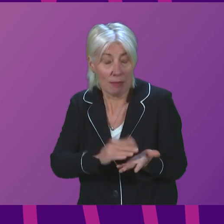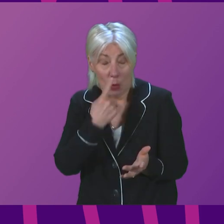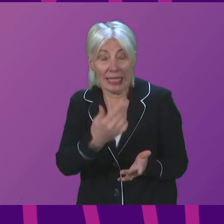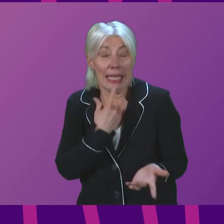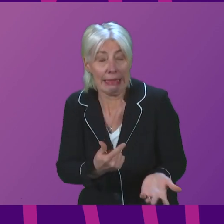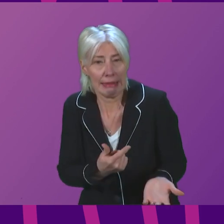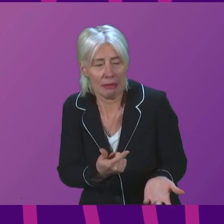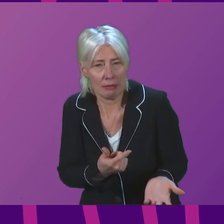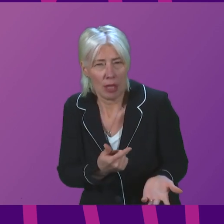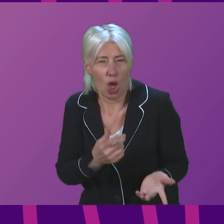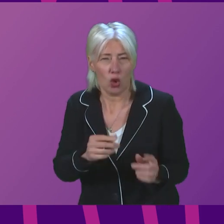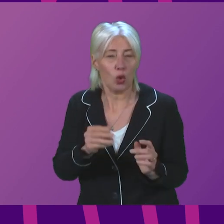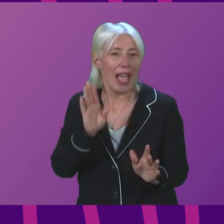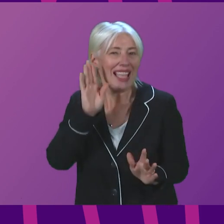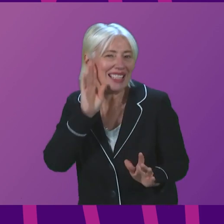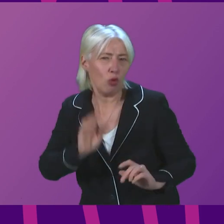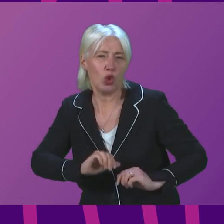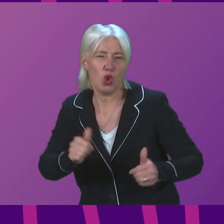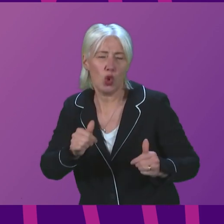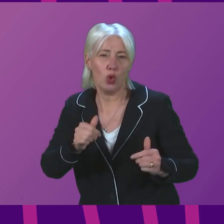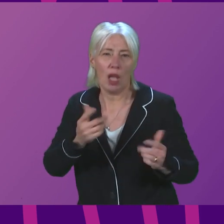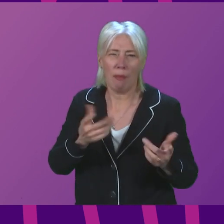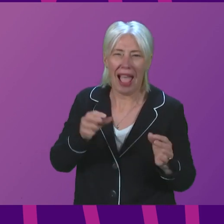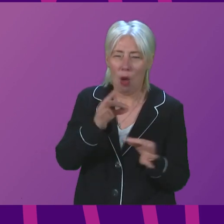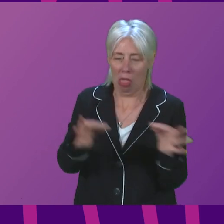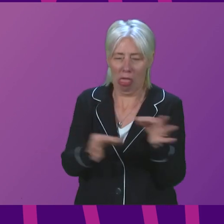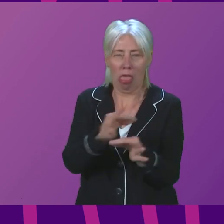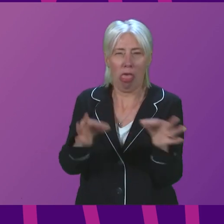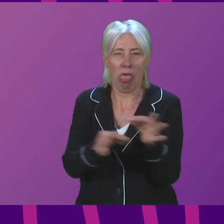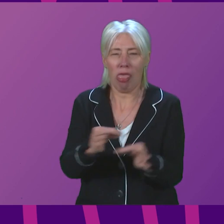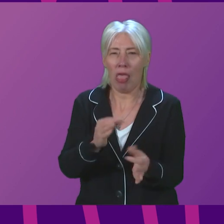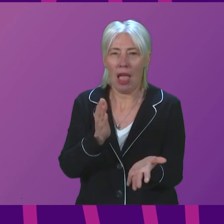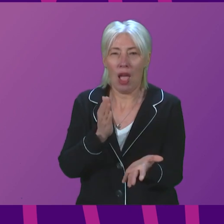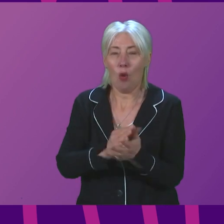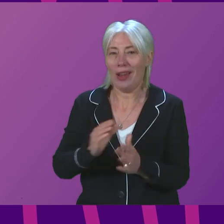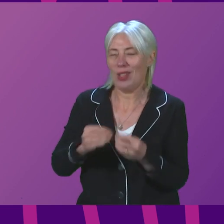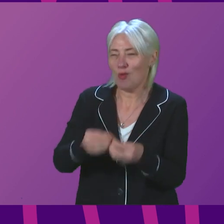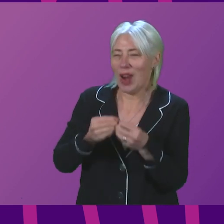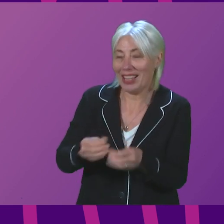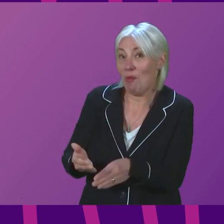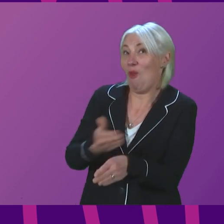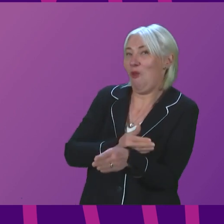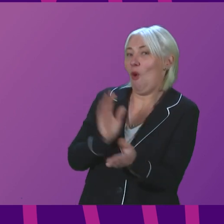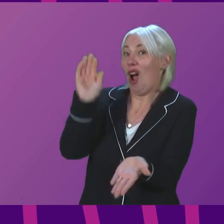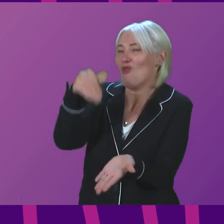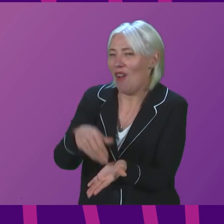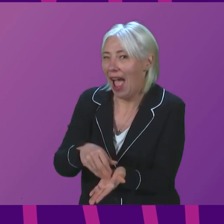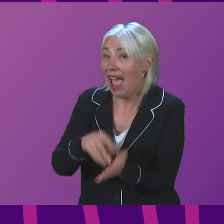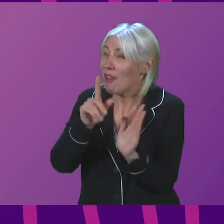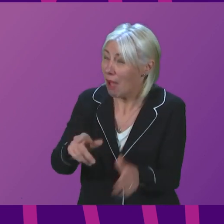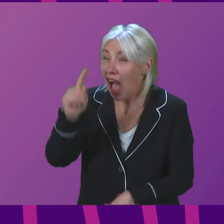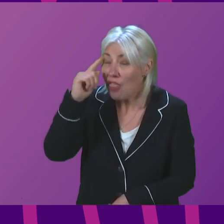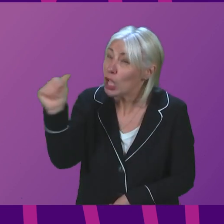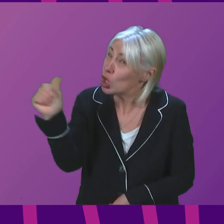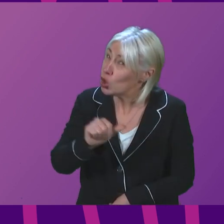So the spin and the soundbites might sound good when Anna Sarwar is rehearsing these questions, but I think he should pay a bit